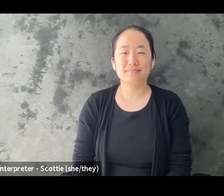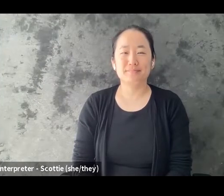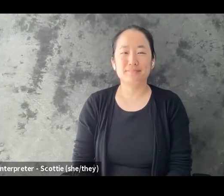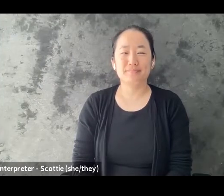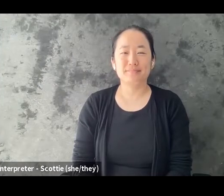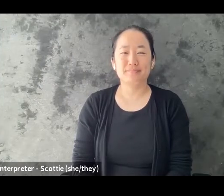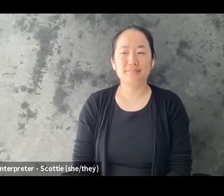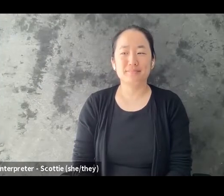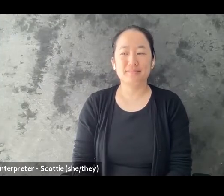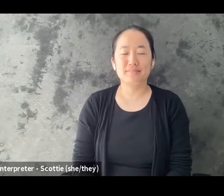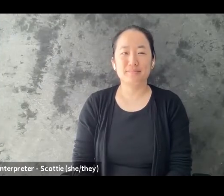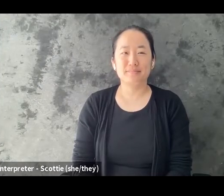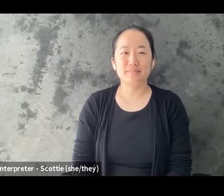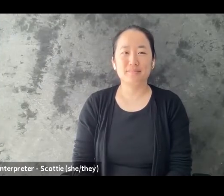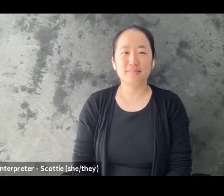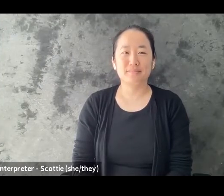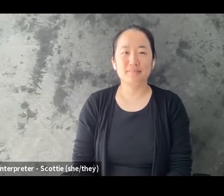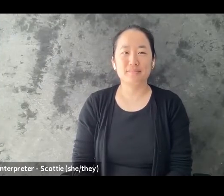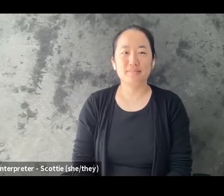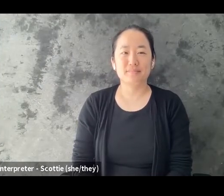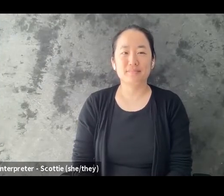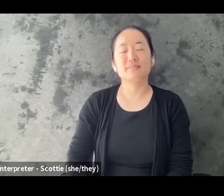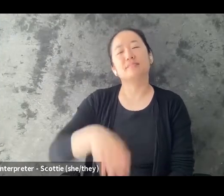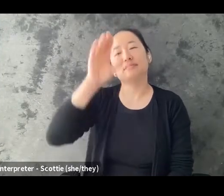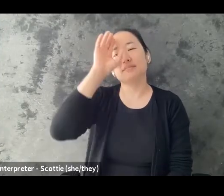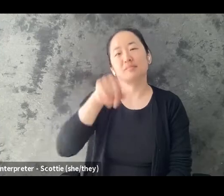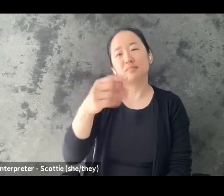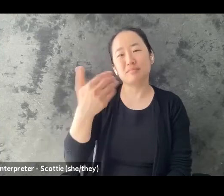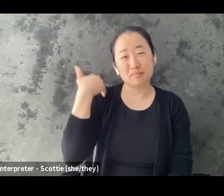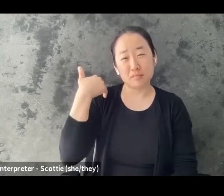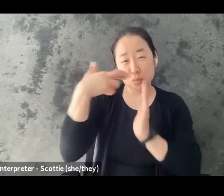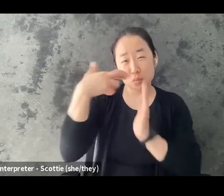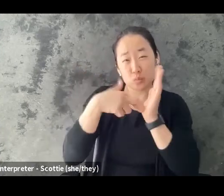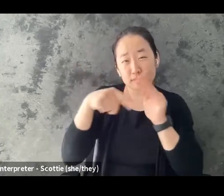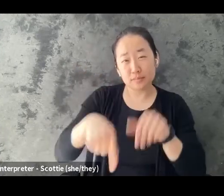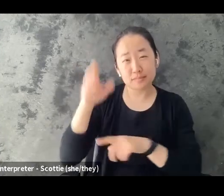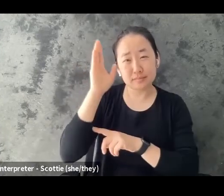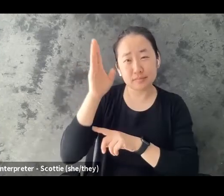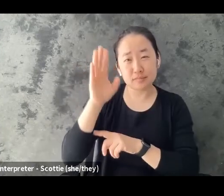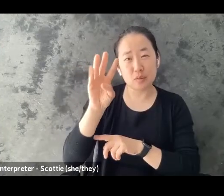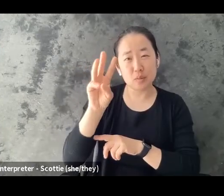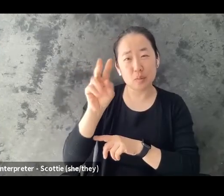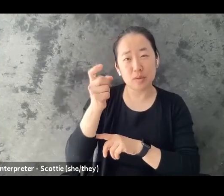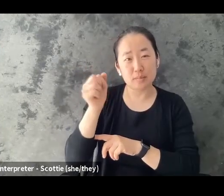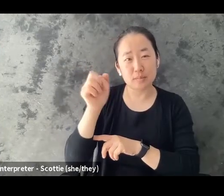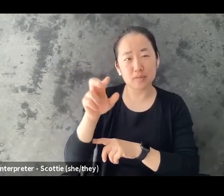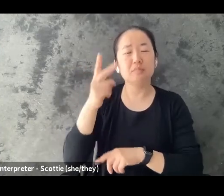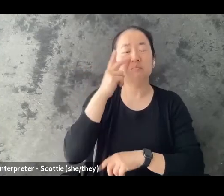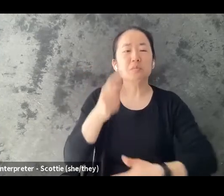So when you registered for this webinar, you would have seen three learning objectives that are very similar to these.